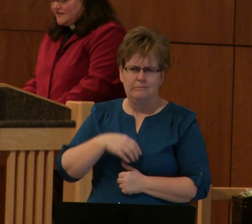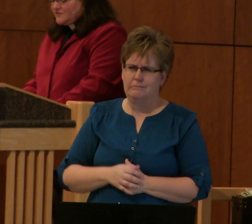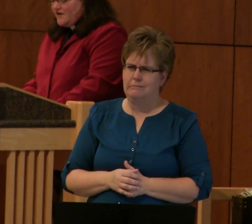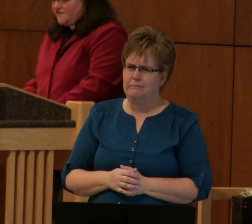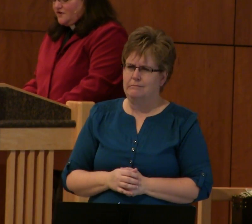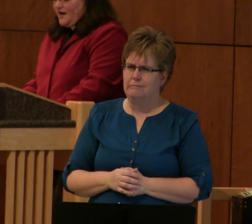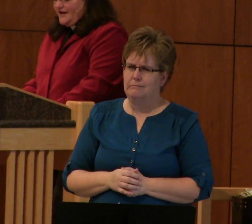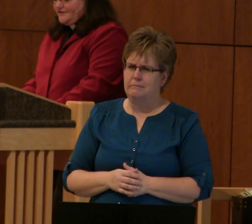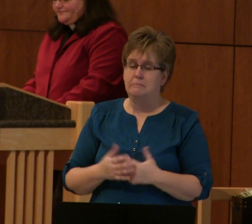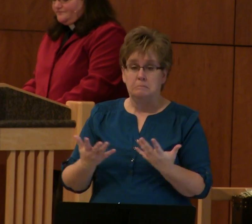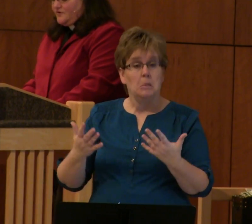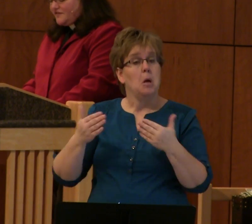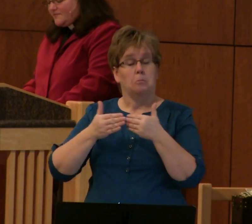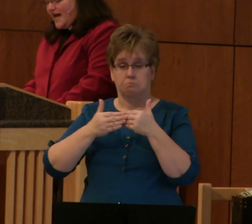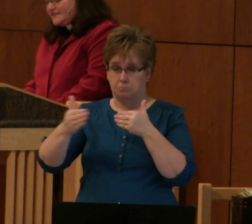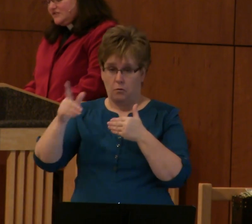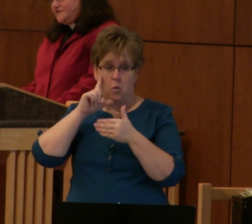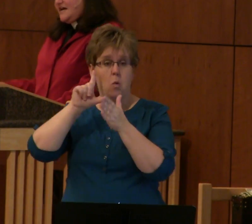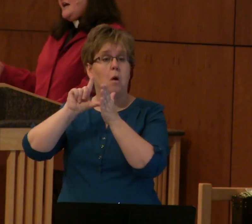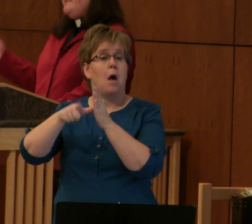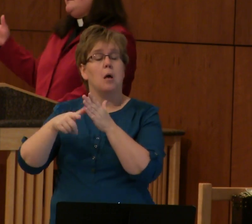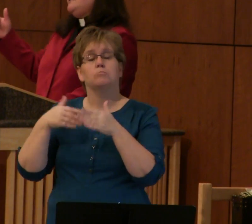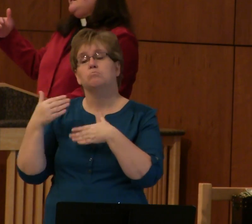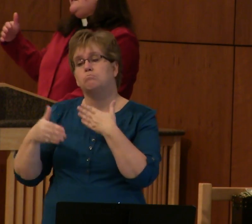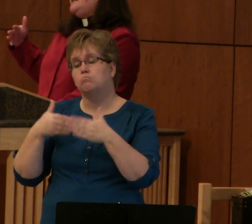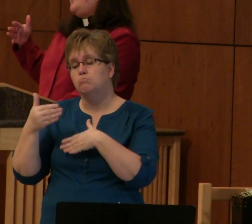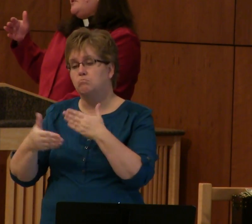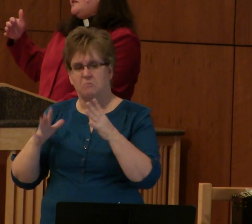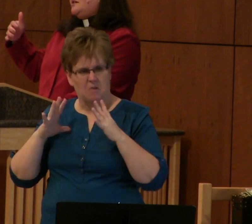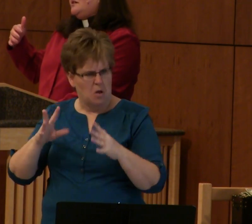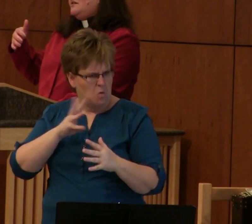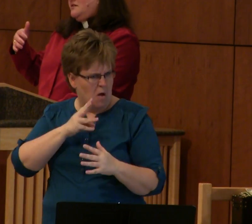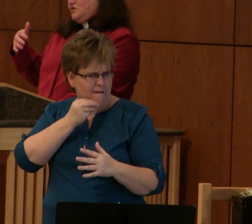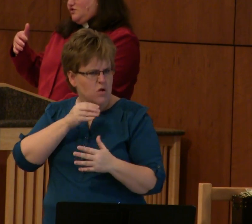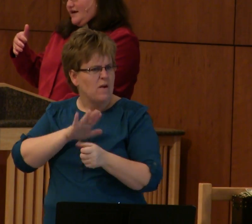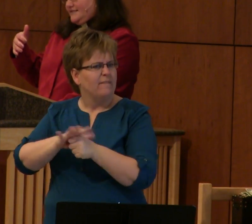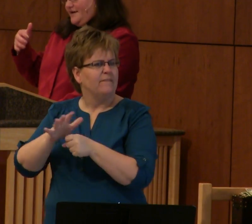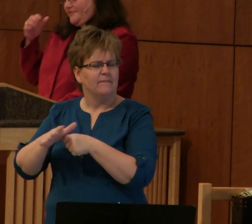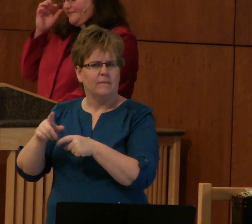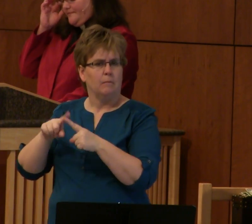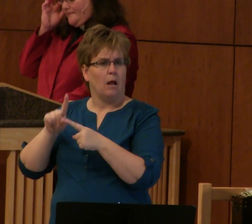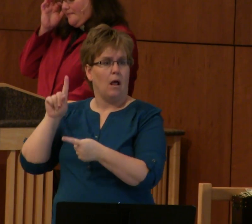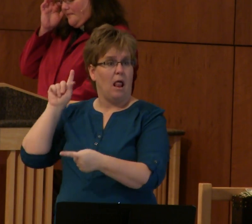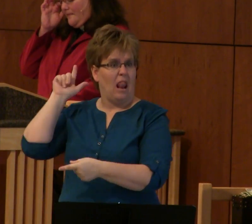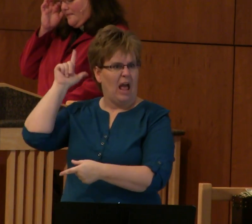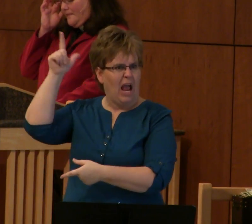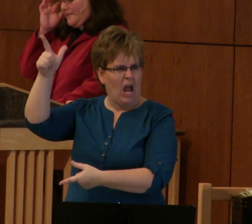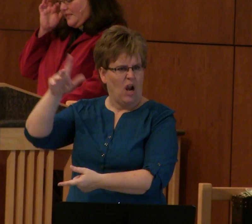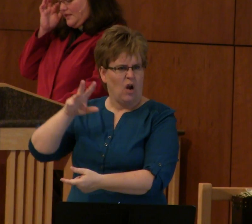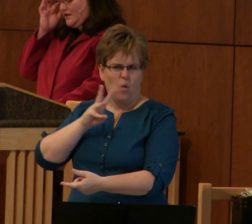All is well for a while, but with the passage of time, this brook dries up.